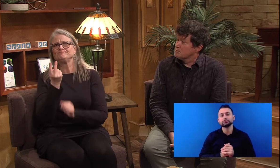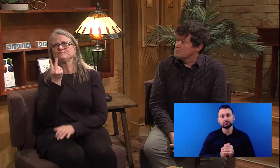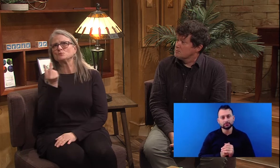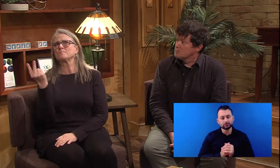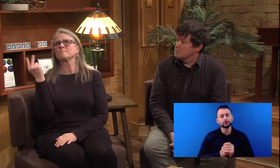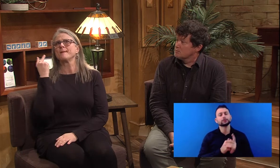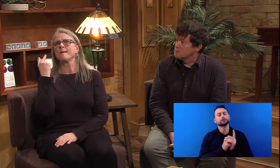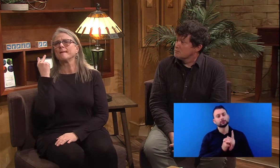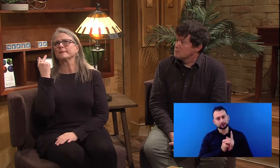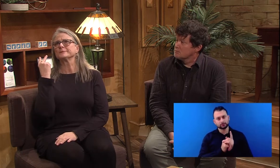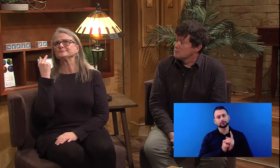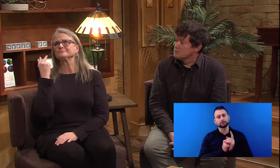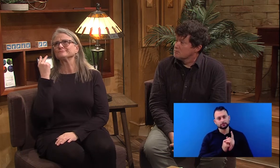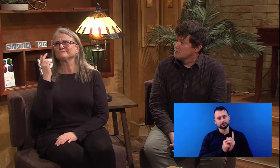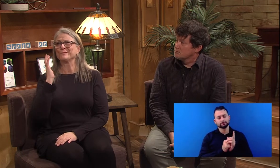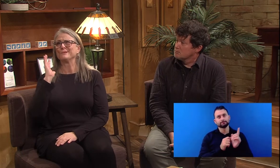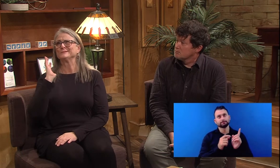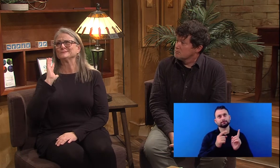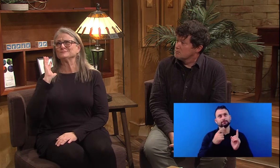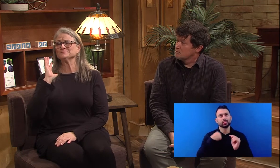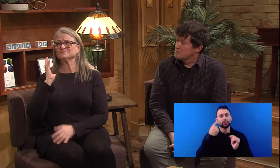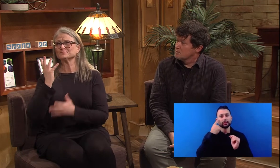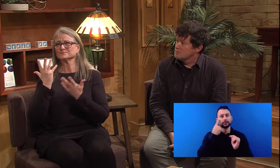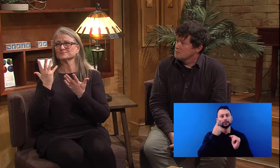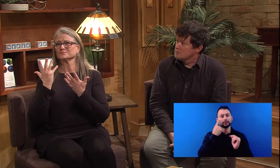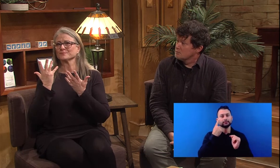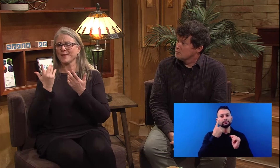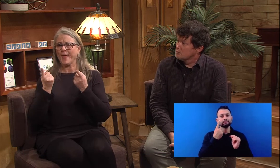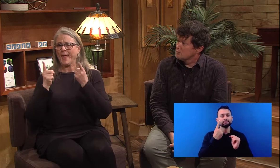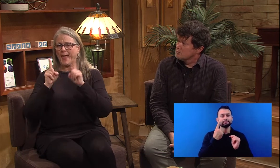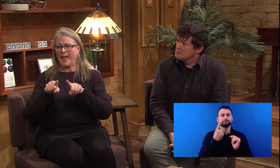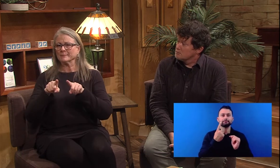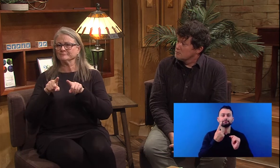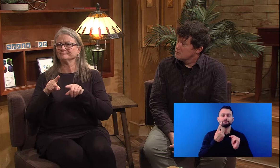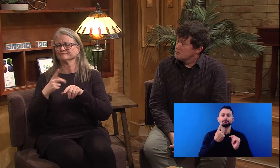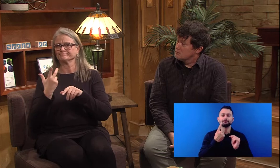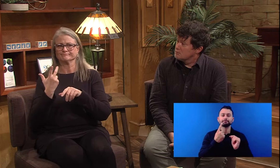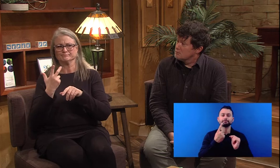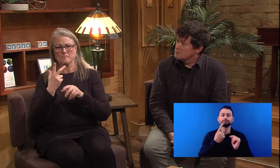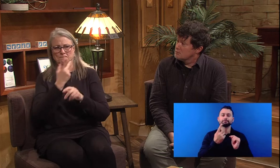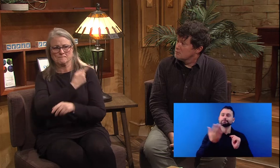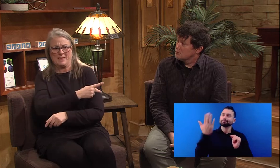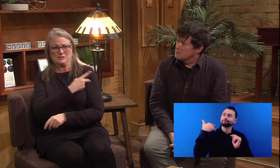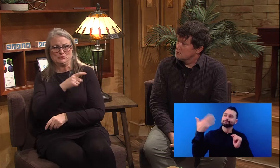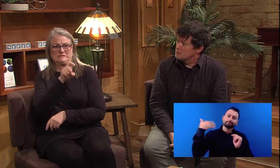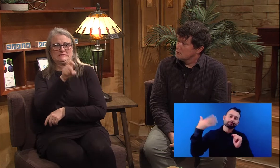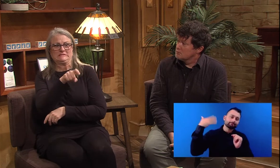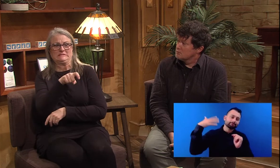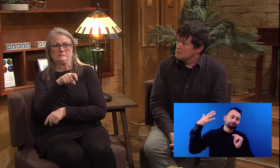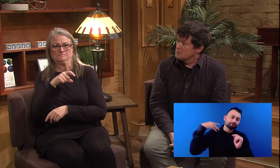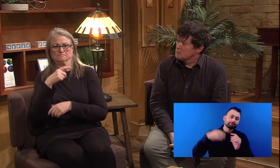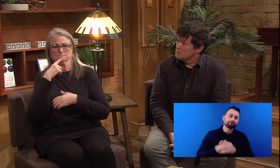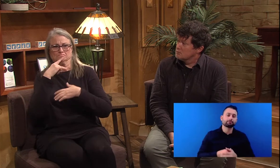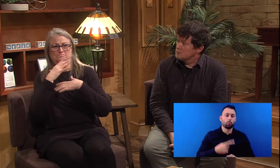I remember in looking back, it's been some time now where it happened that